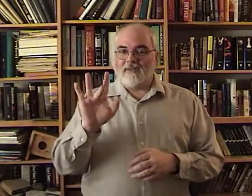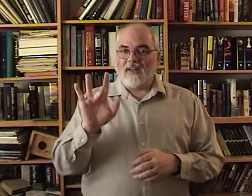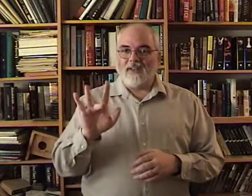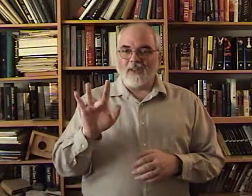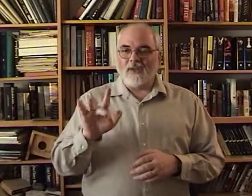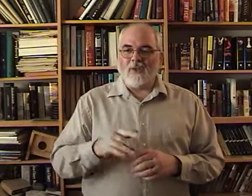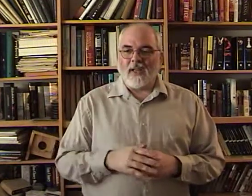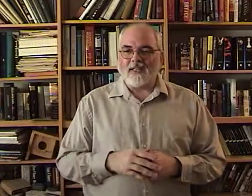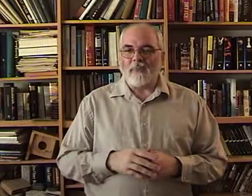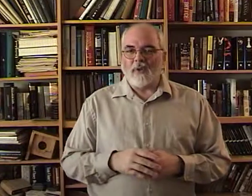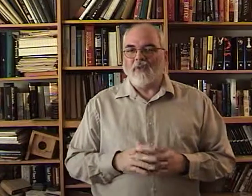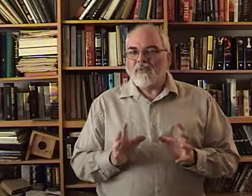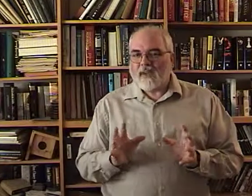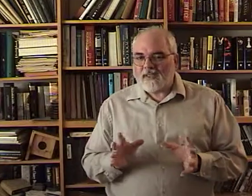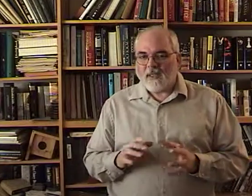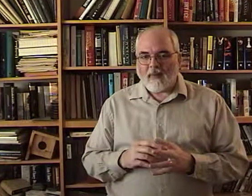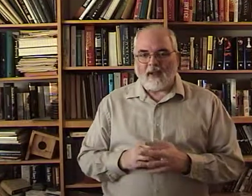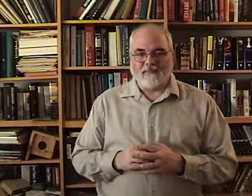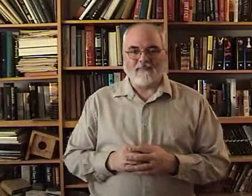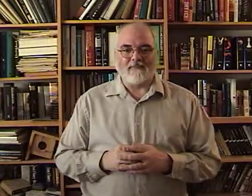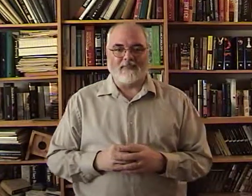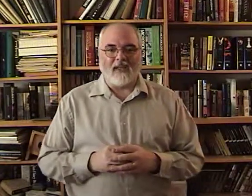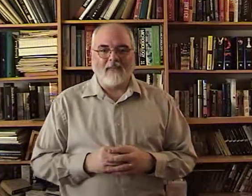As a clue. That has nothing to do with the feeling somehow. Okay.